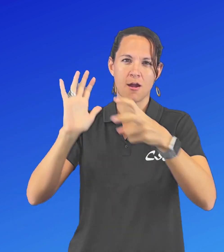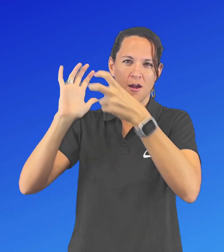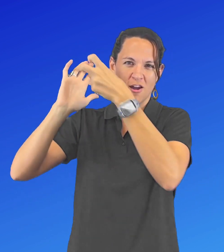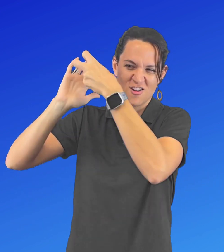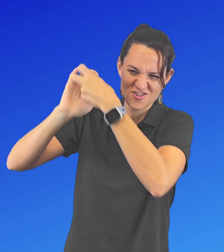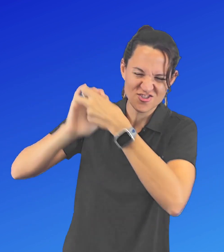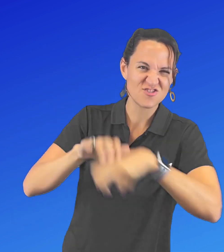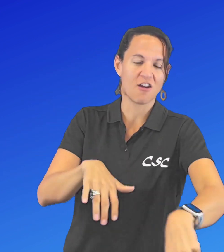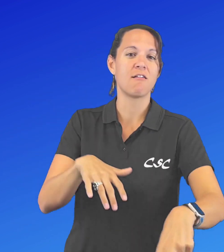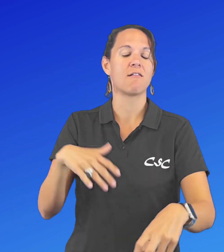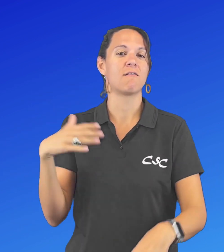Wow!